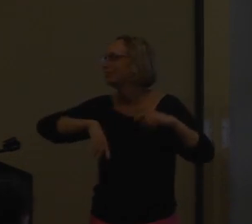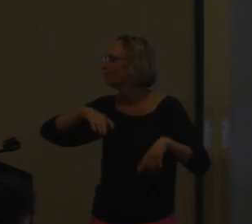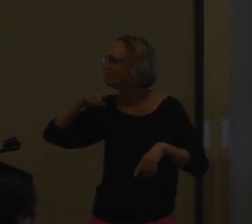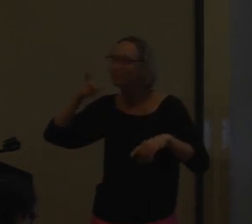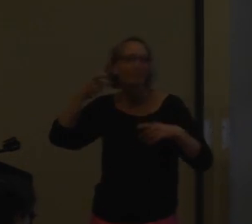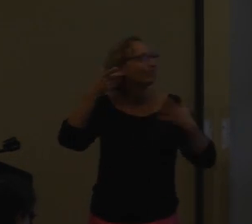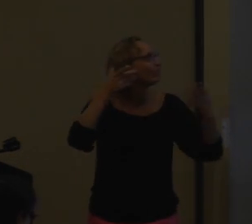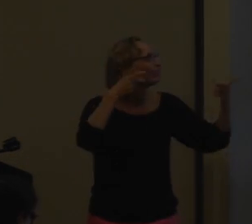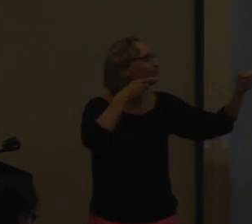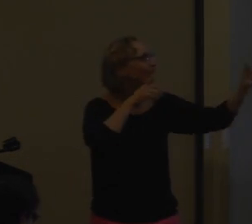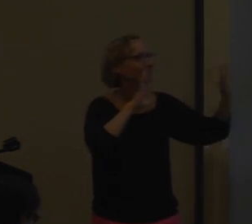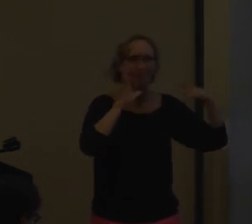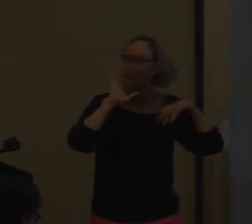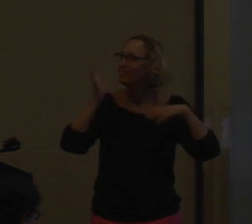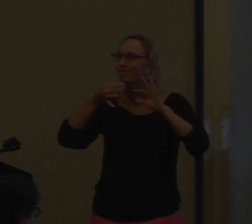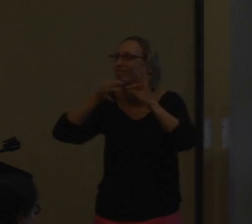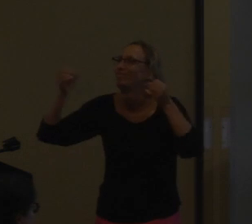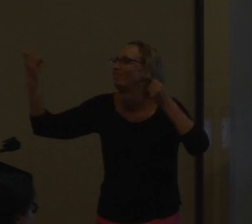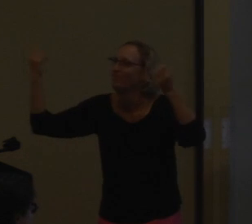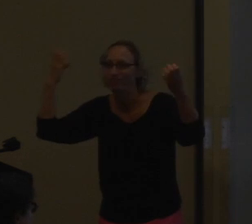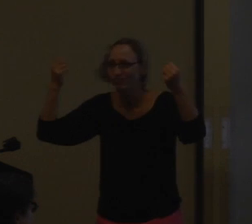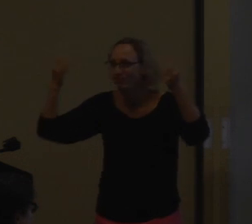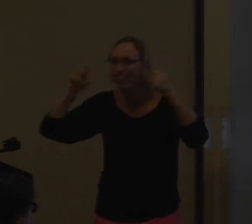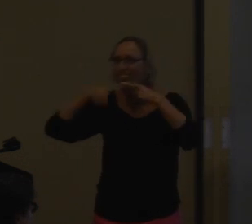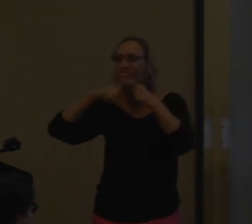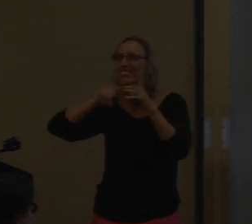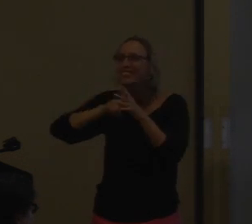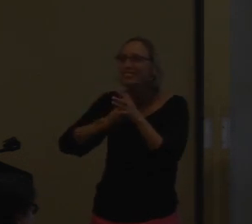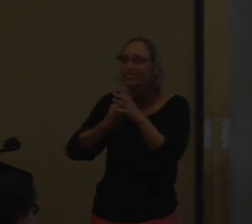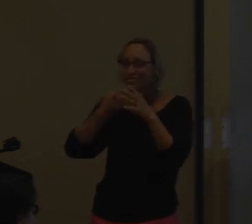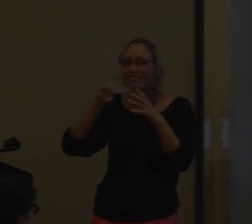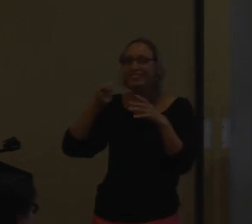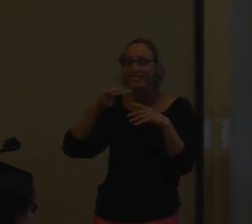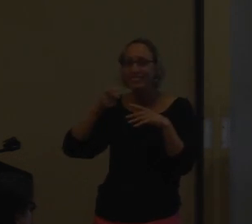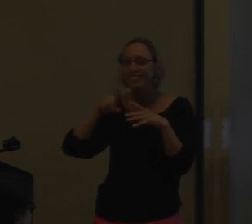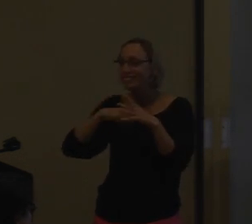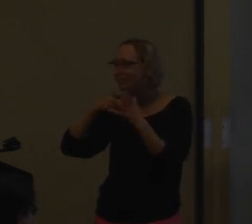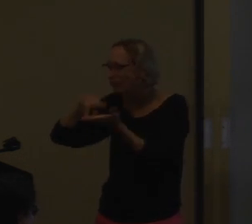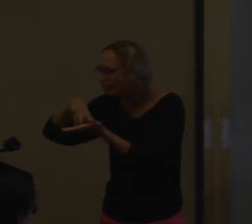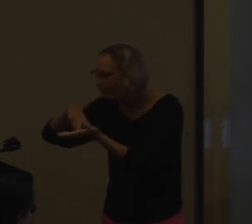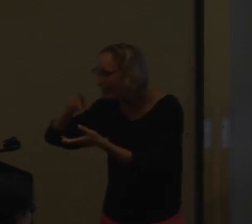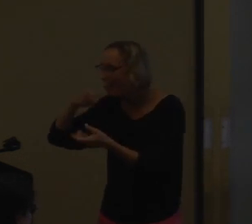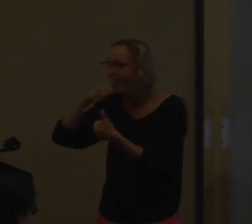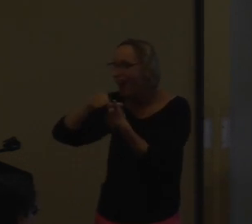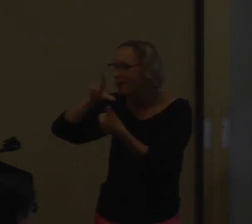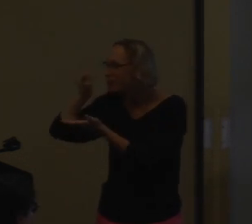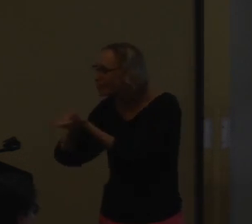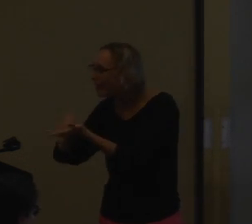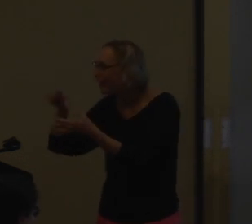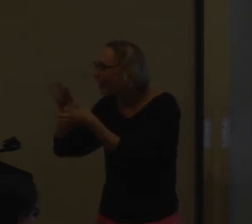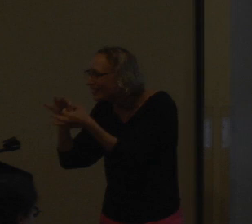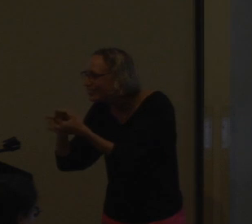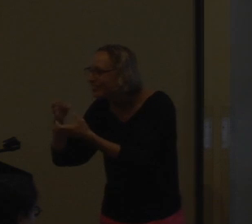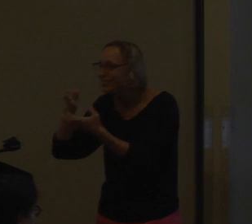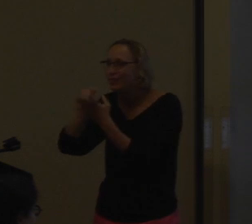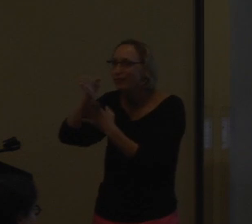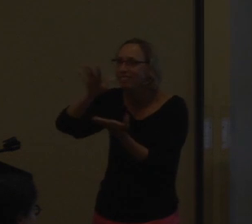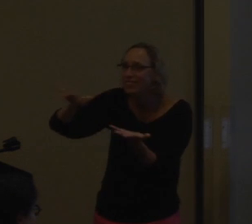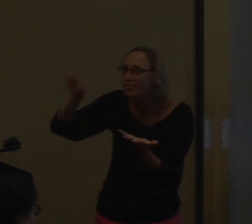hands babbling and the trying to sign. And when they start reading in letter and print